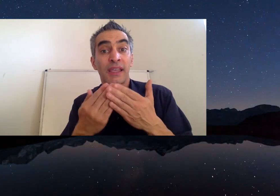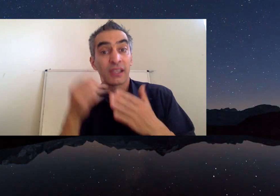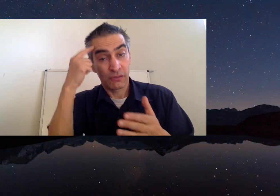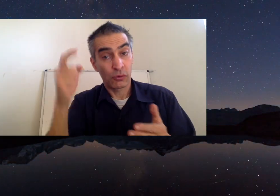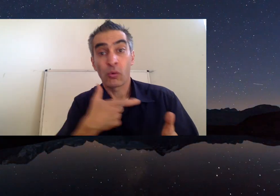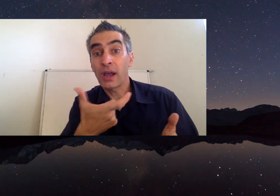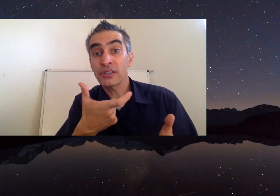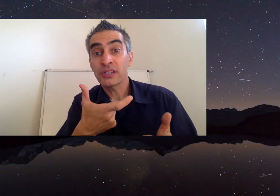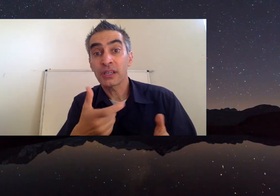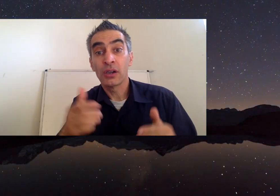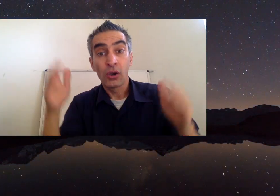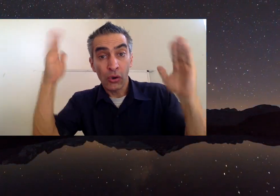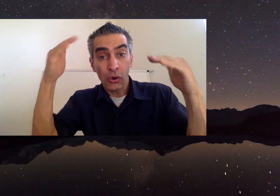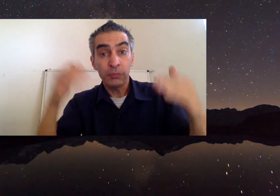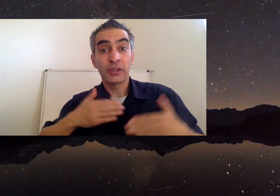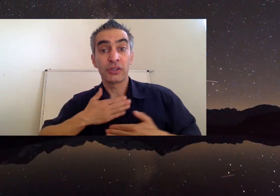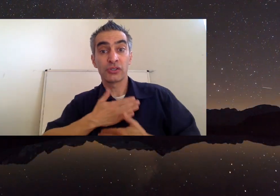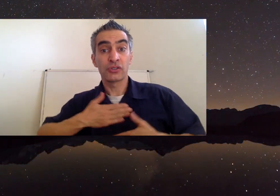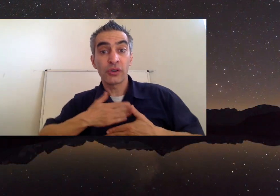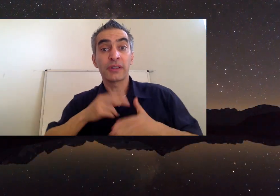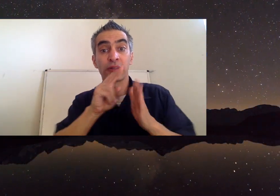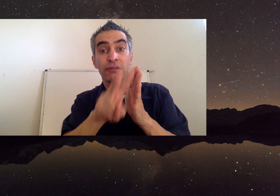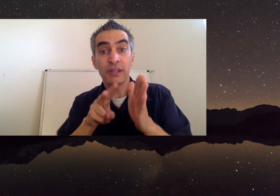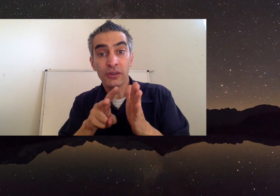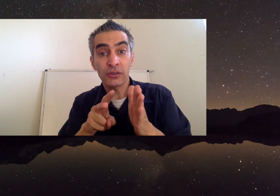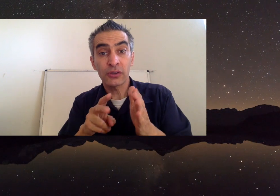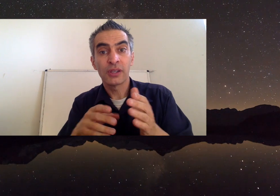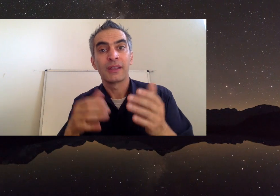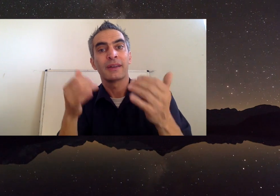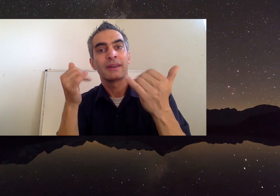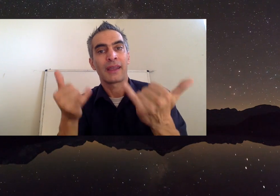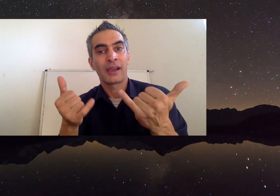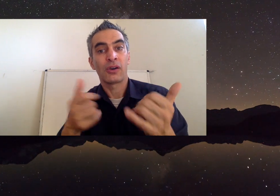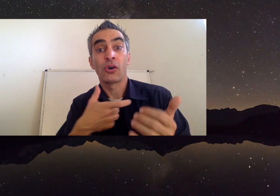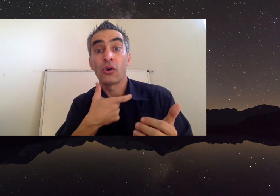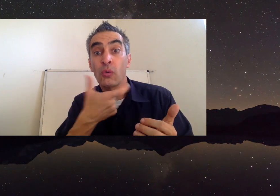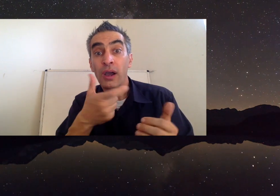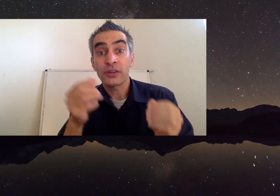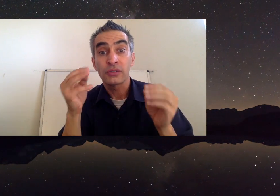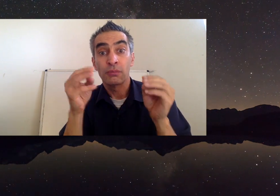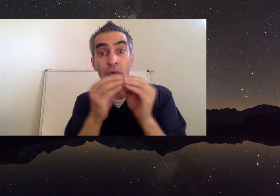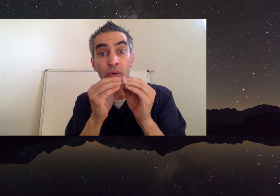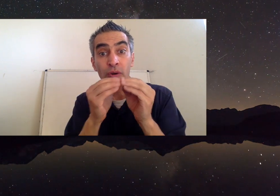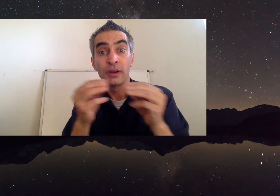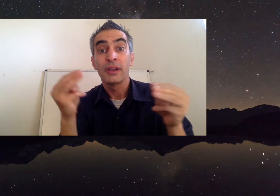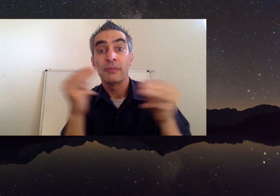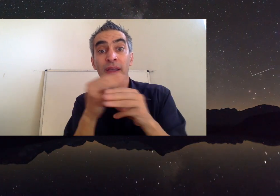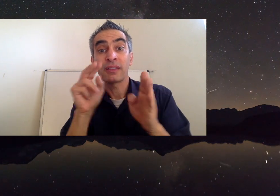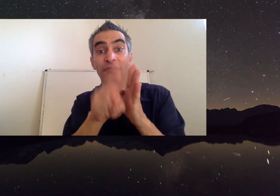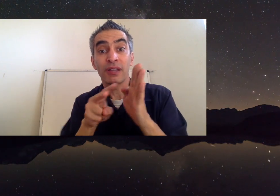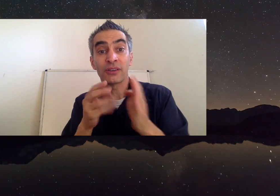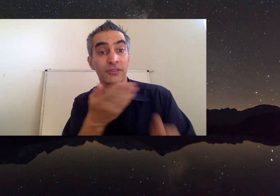Thank you for watching. Hope you enjoyed the video. Now, watch more math videos. enjoyed